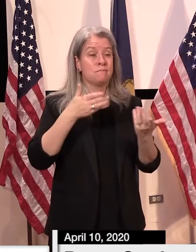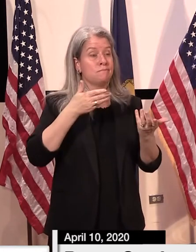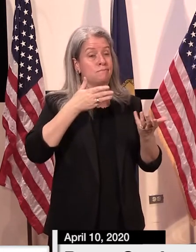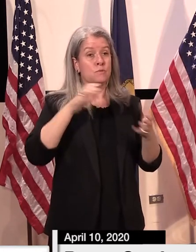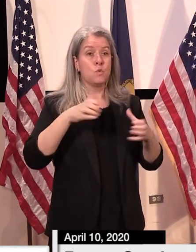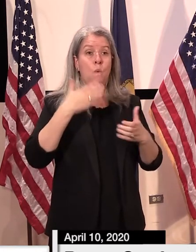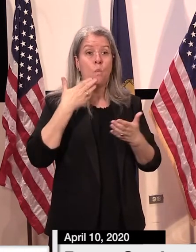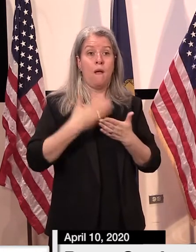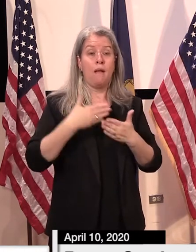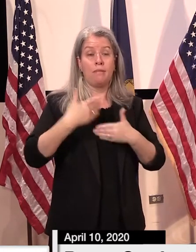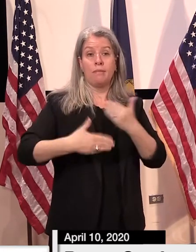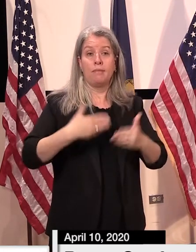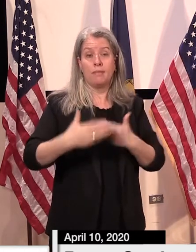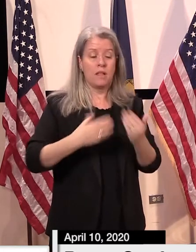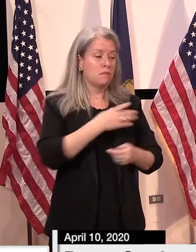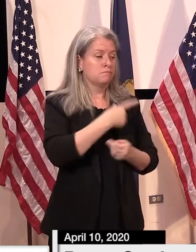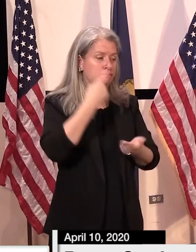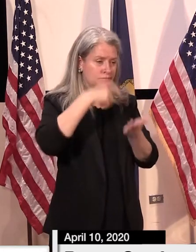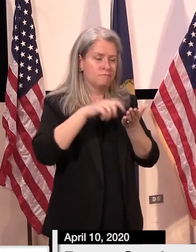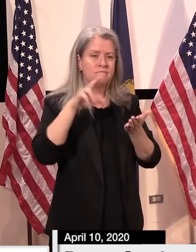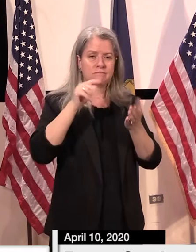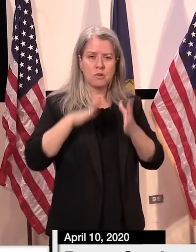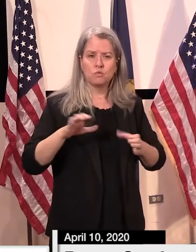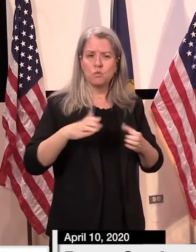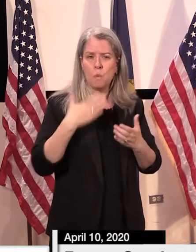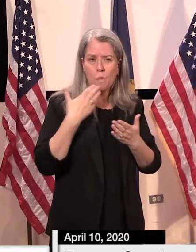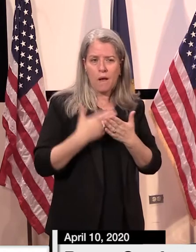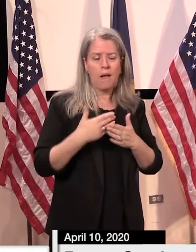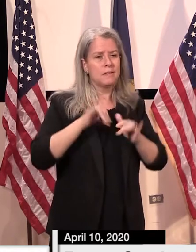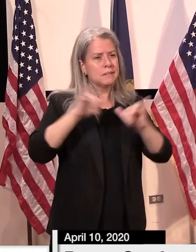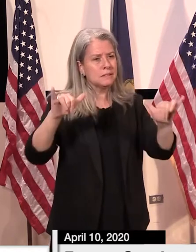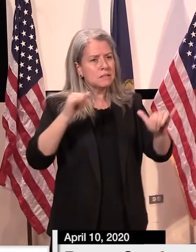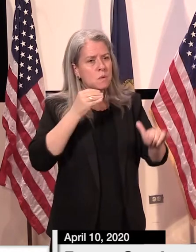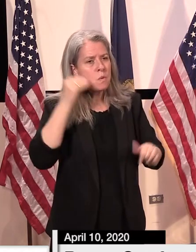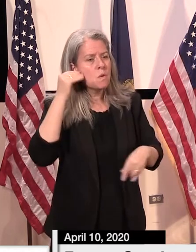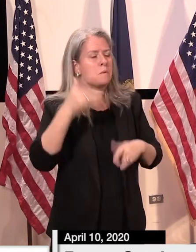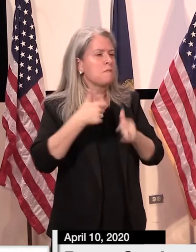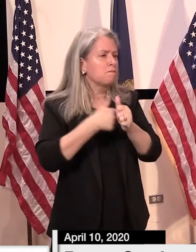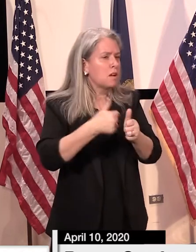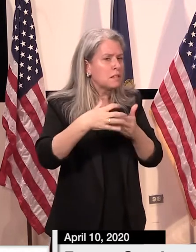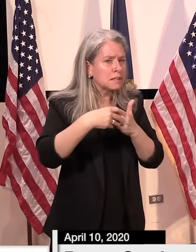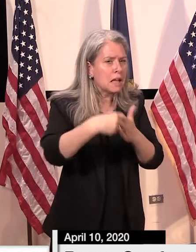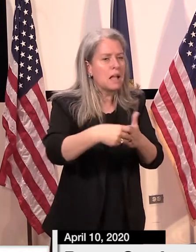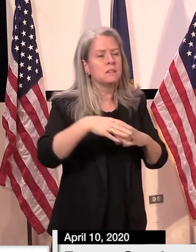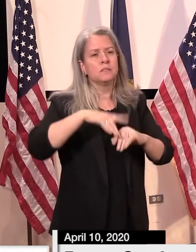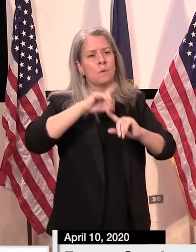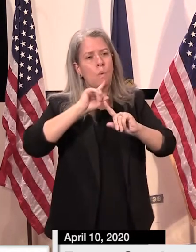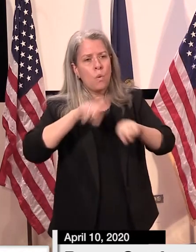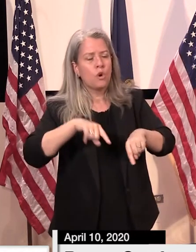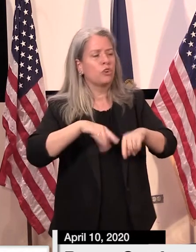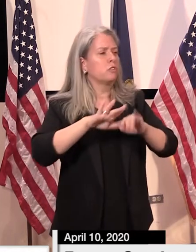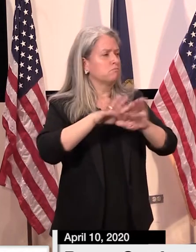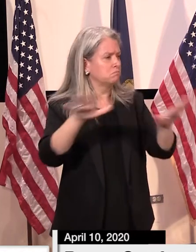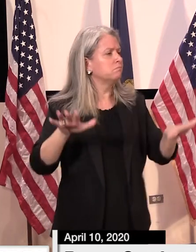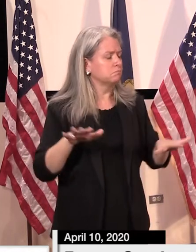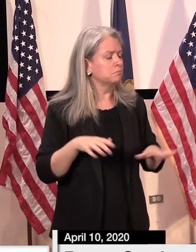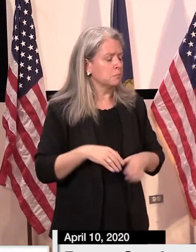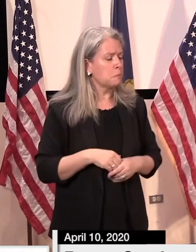of course, your acknowledgement that Vermonters have been doing very well following the guidance and the order.